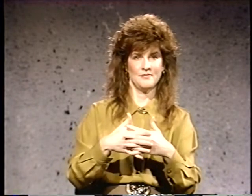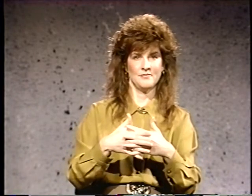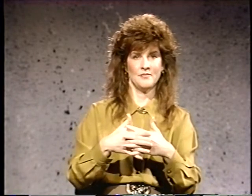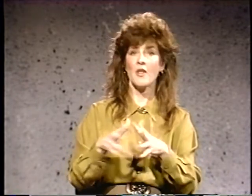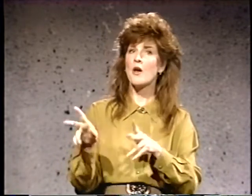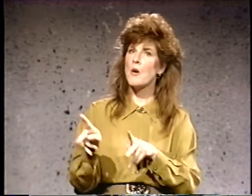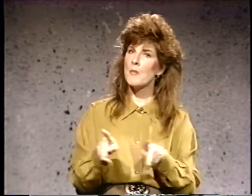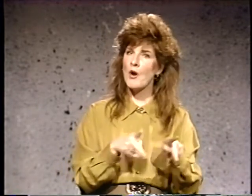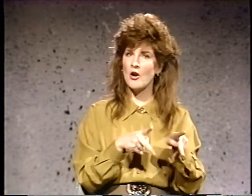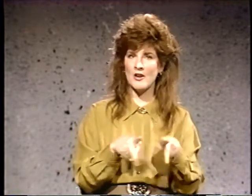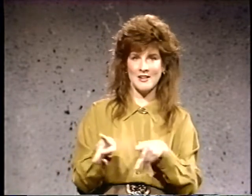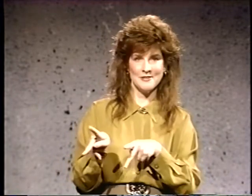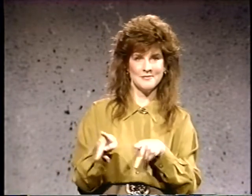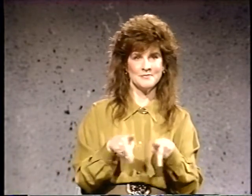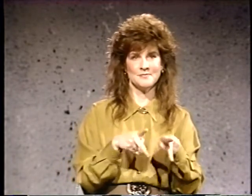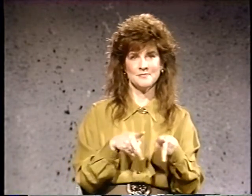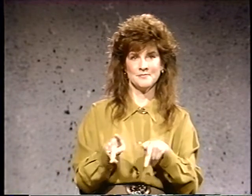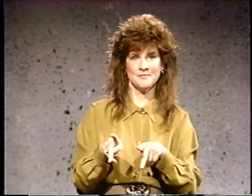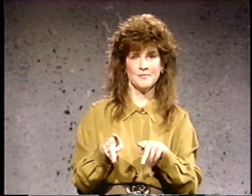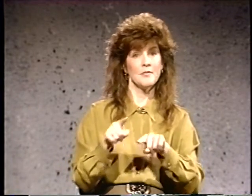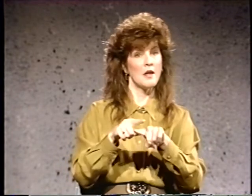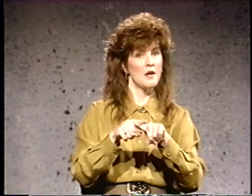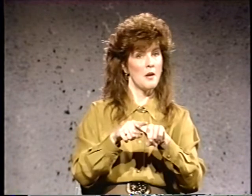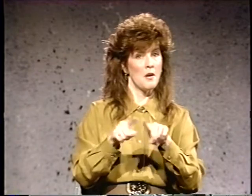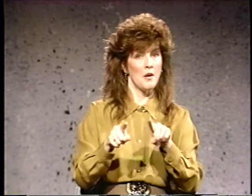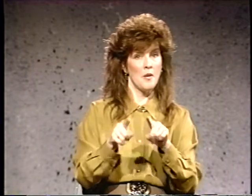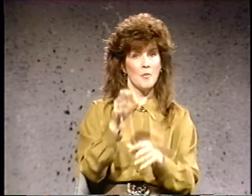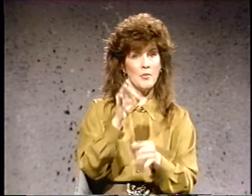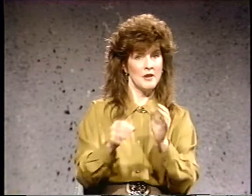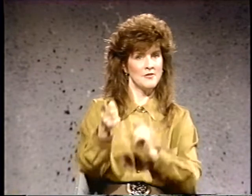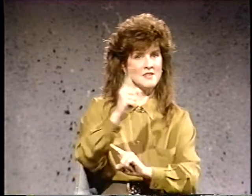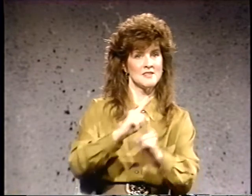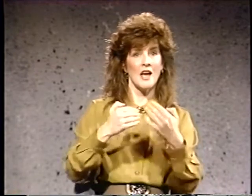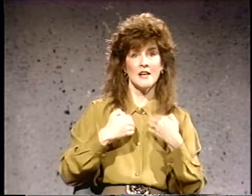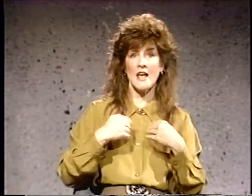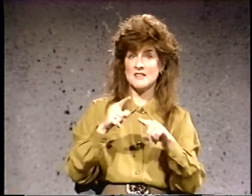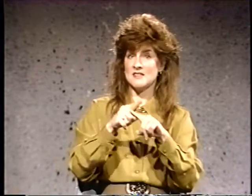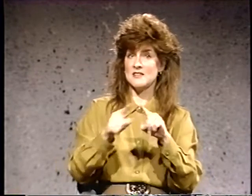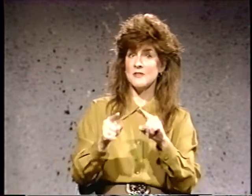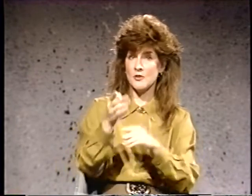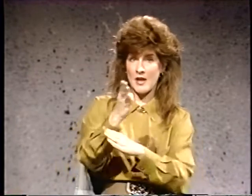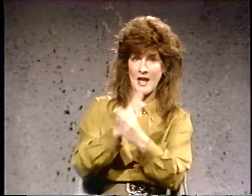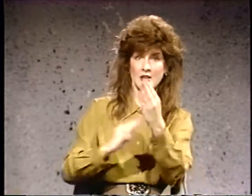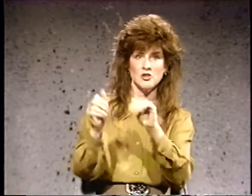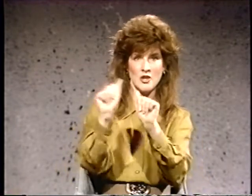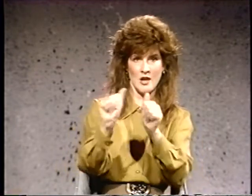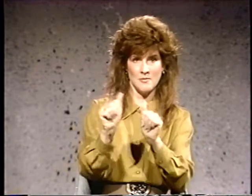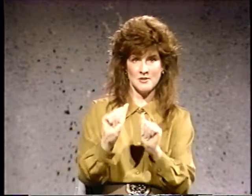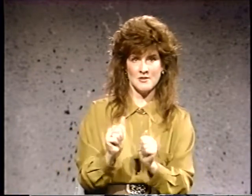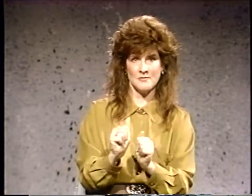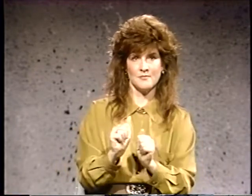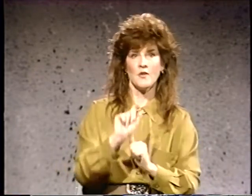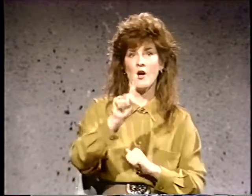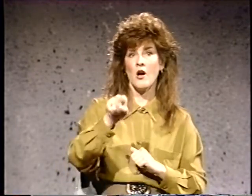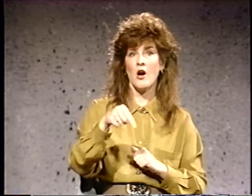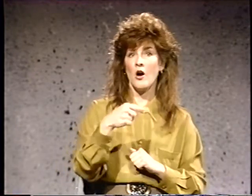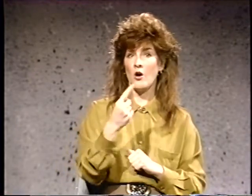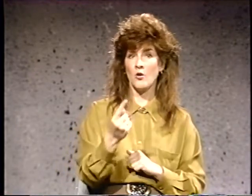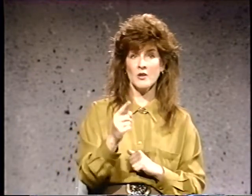Party. But if the sign has different hand shapes, only